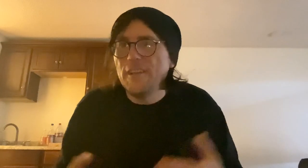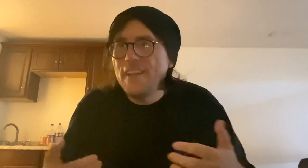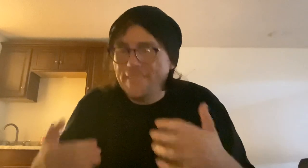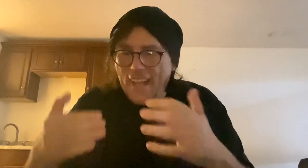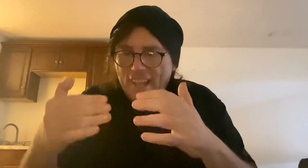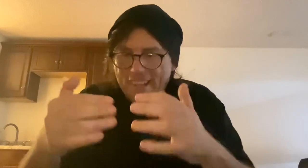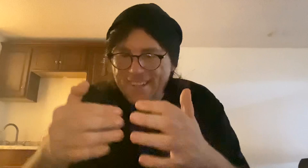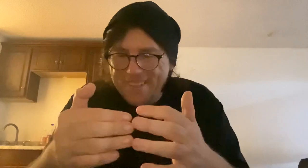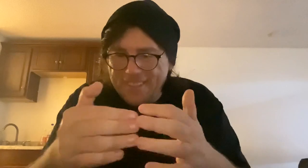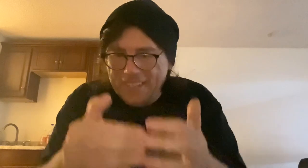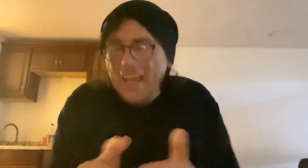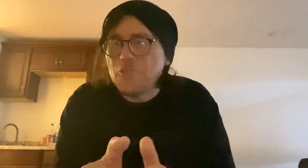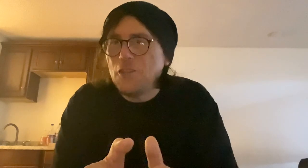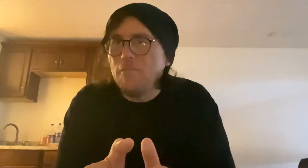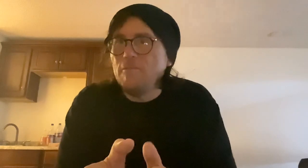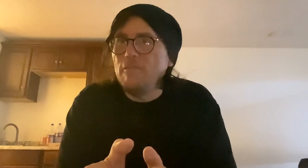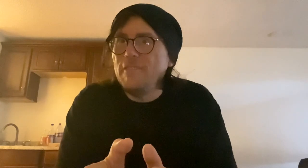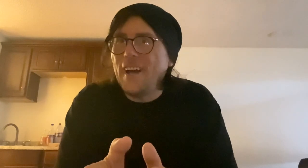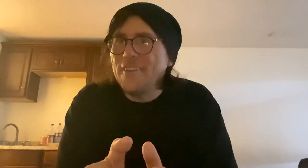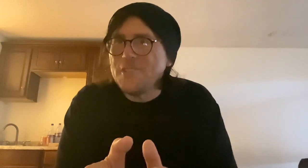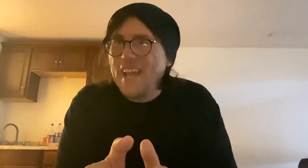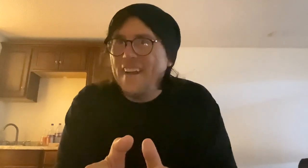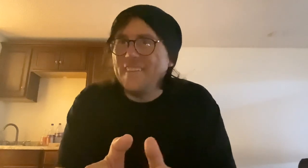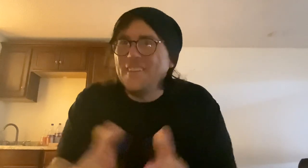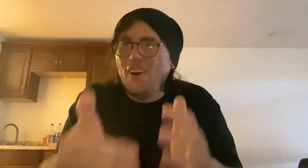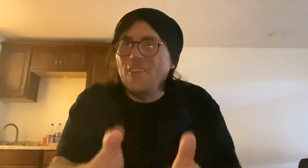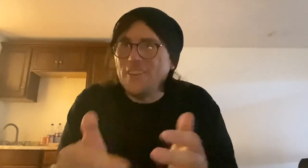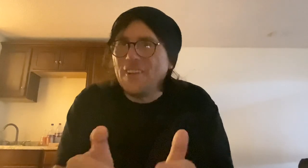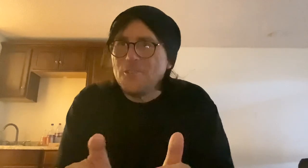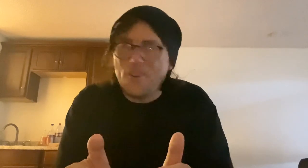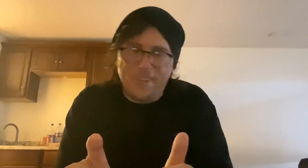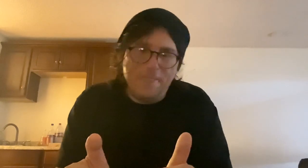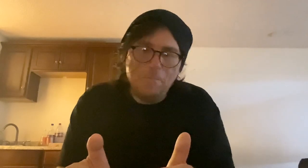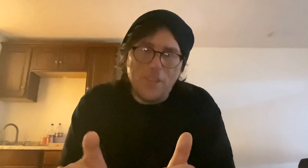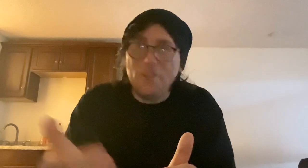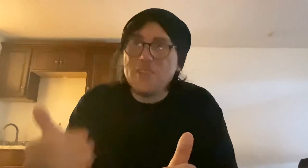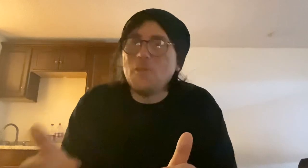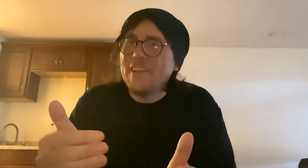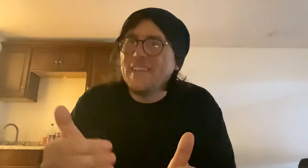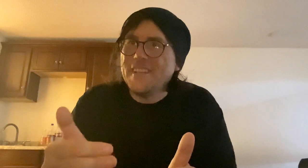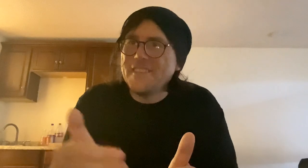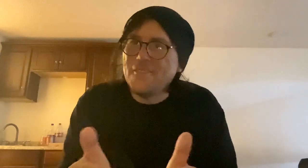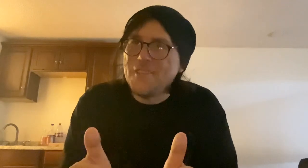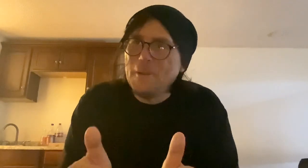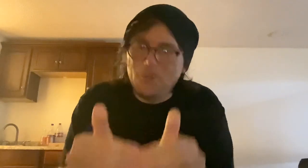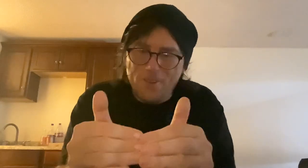that can actually understand all the legal jargon. You know, that's what you need as an entertainment lawyer